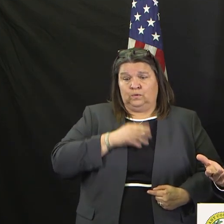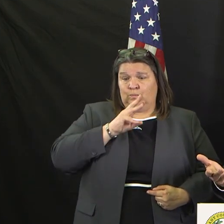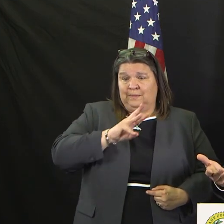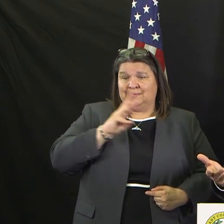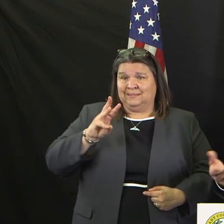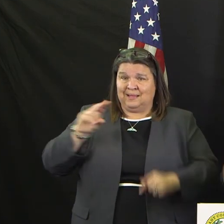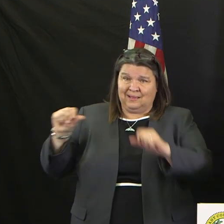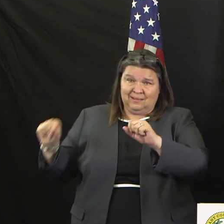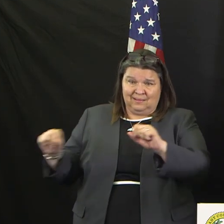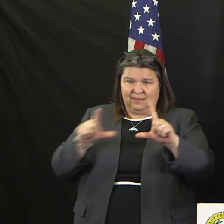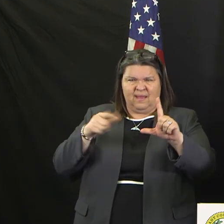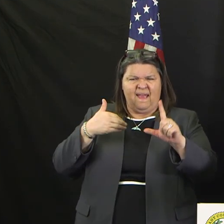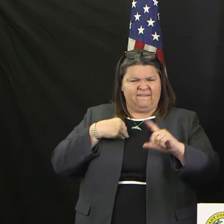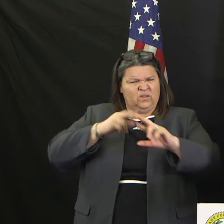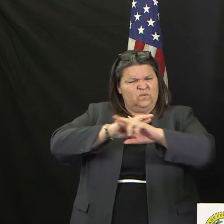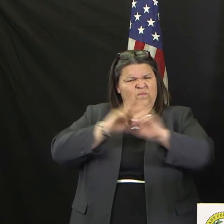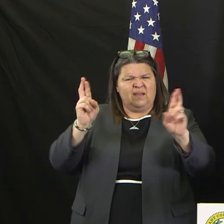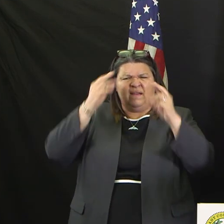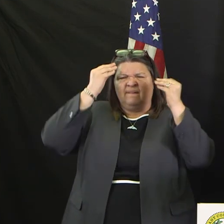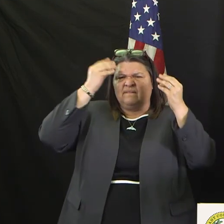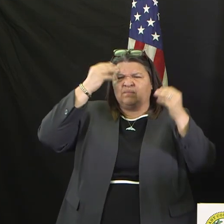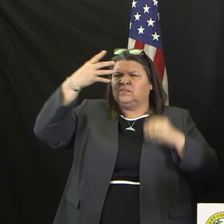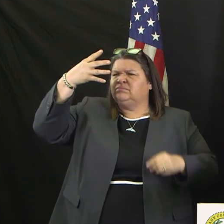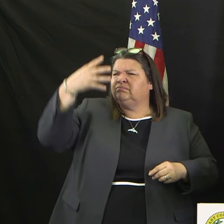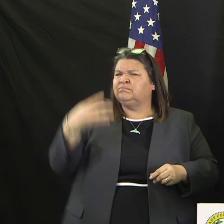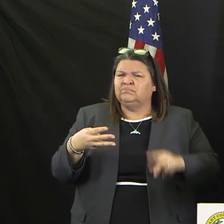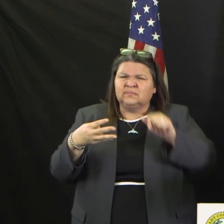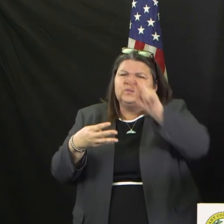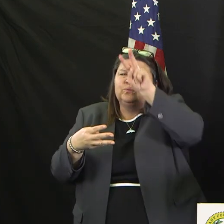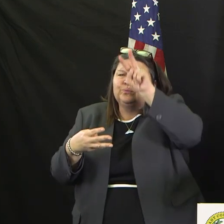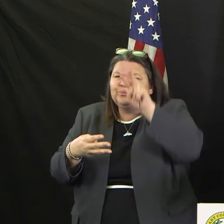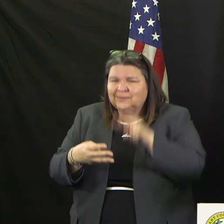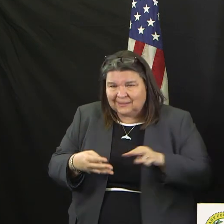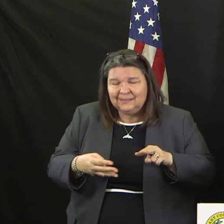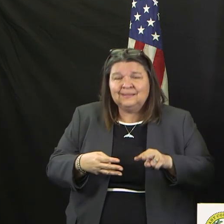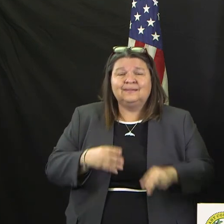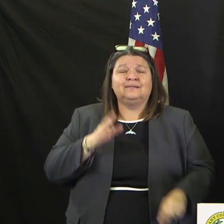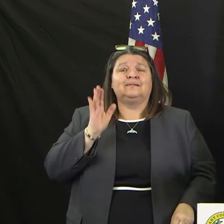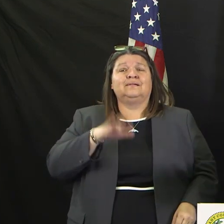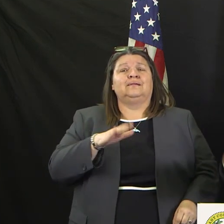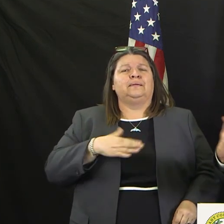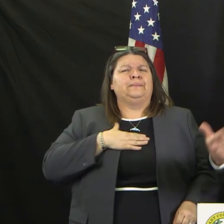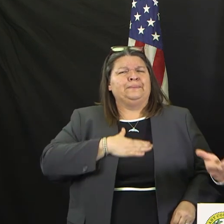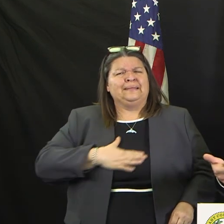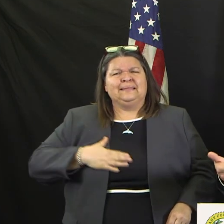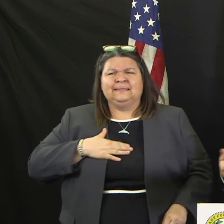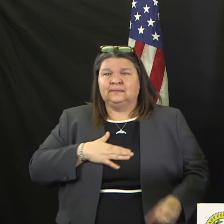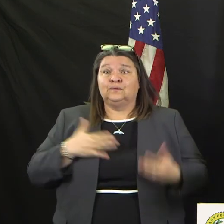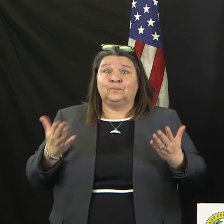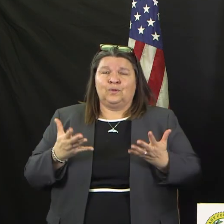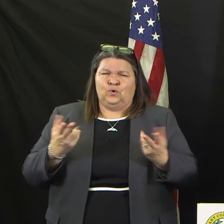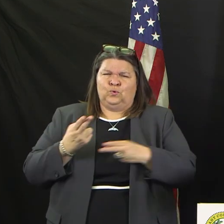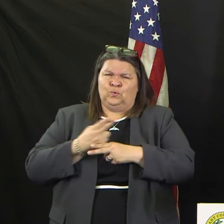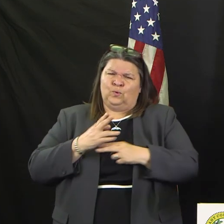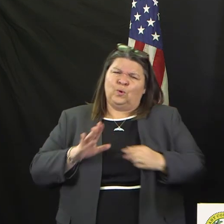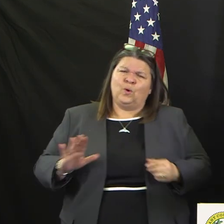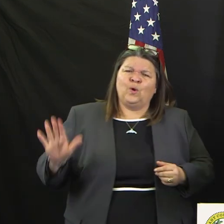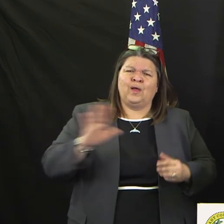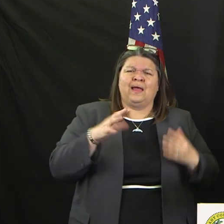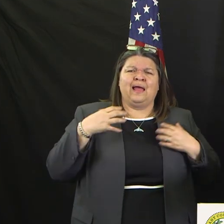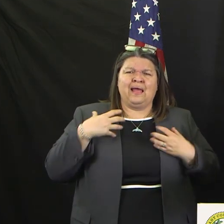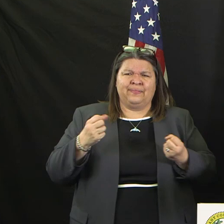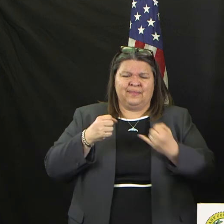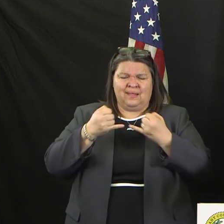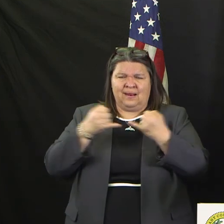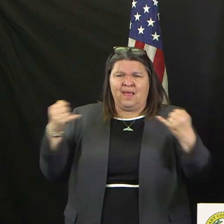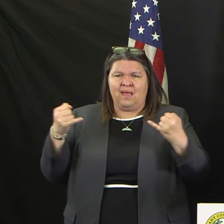that we didn't answer, and certainly take advantage of the county's helpline, which has now been expanded in its hours through a partnership